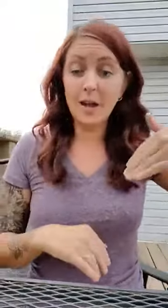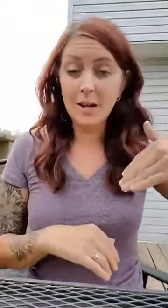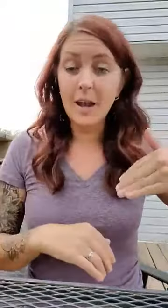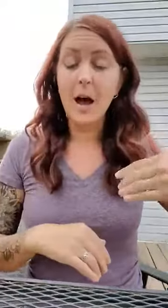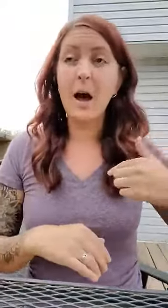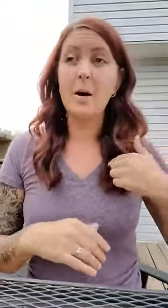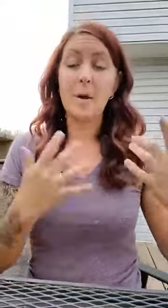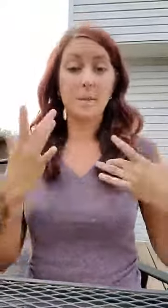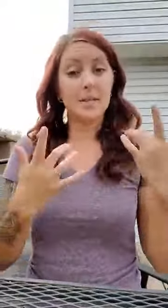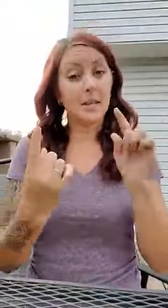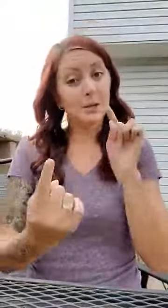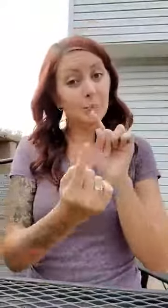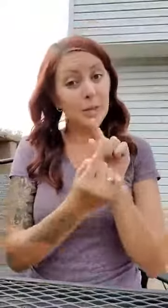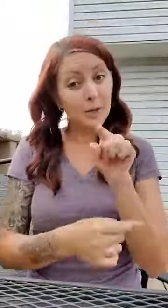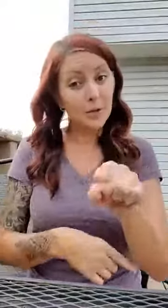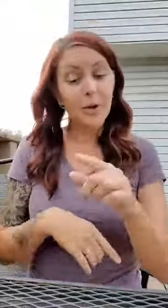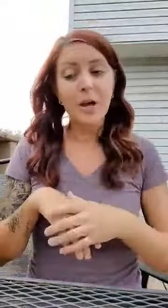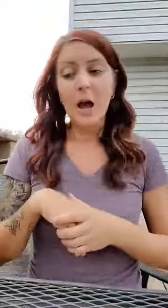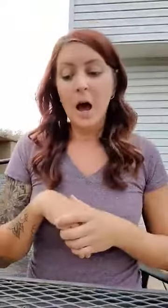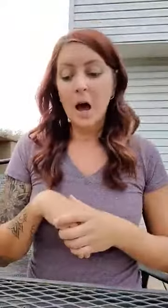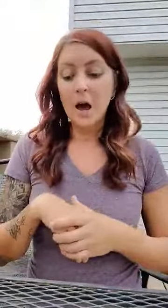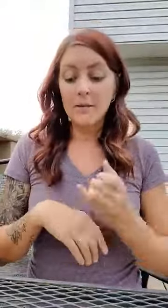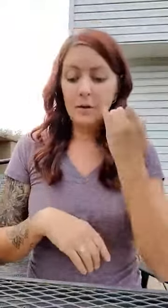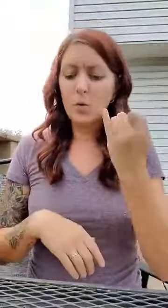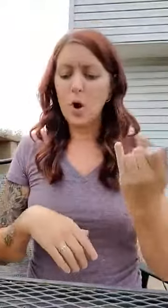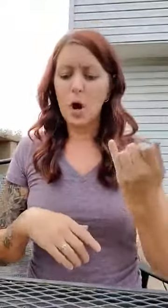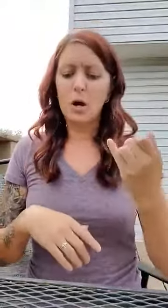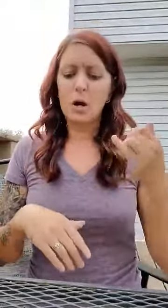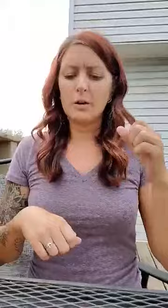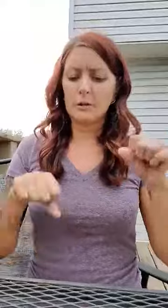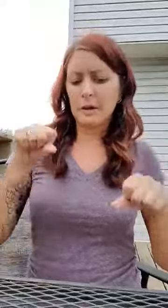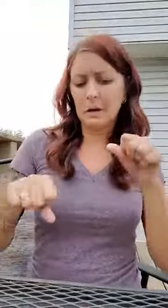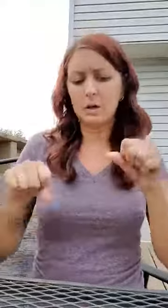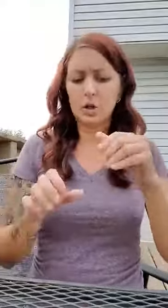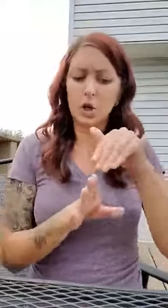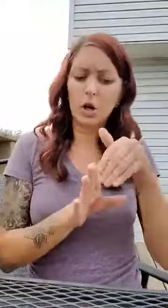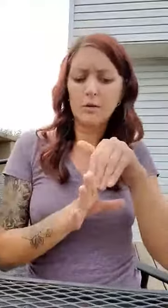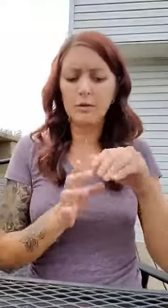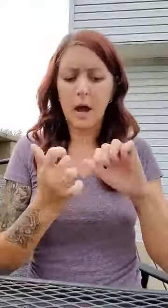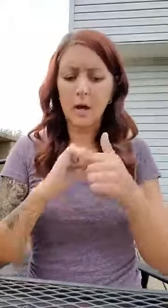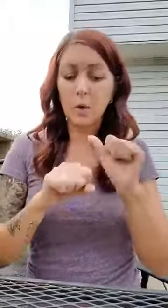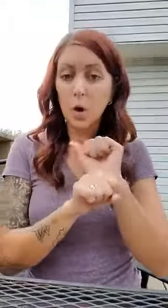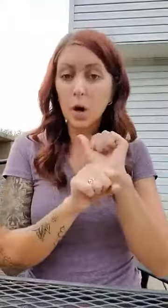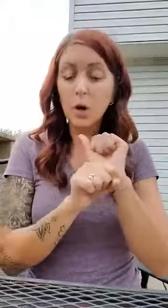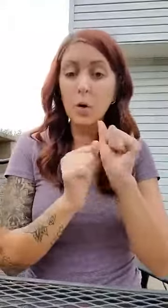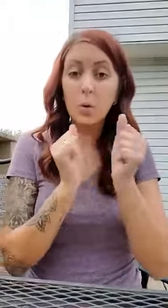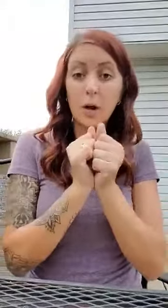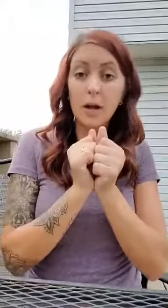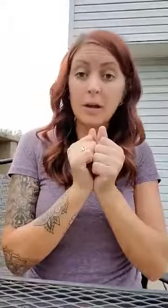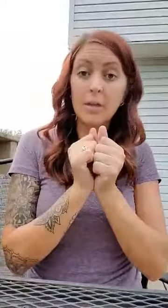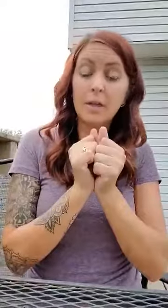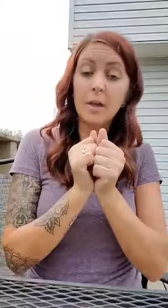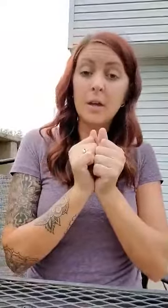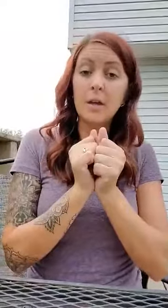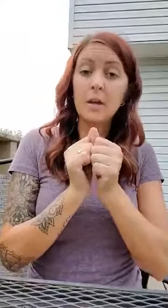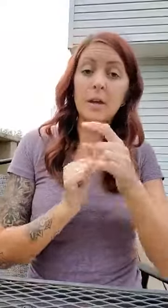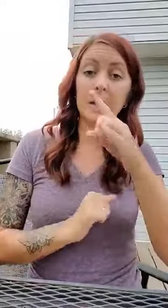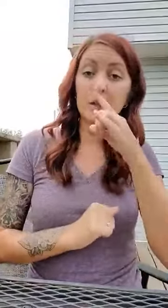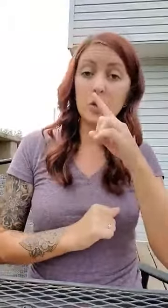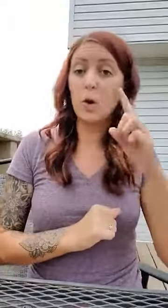I'm excited to meet you. If you are kind of like unsure of how to work with kids who are